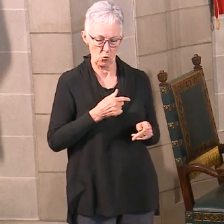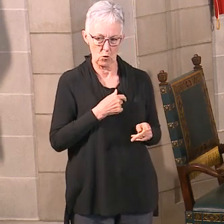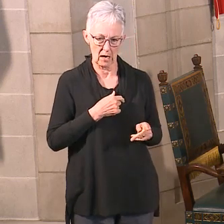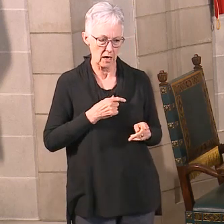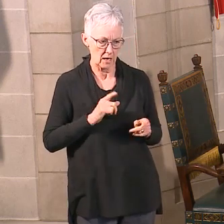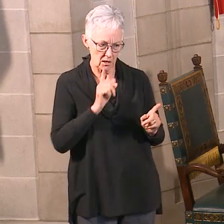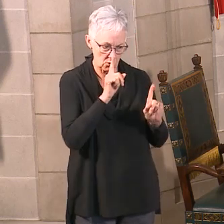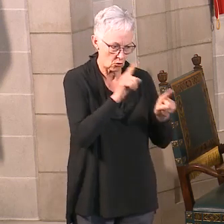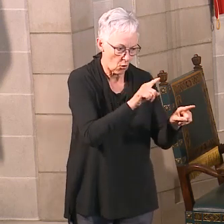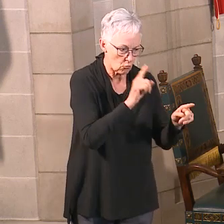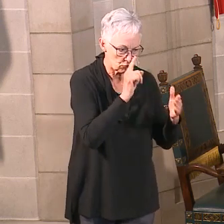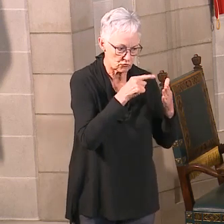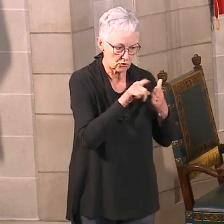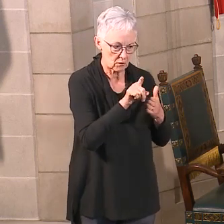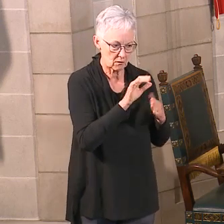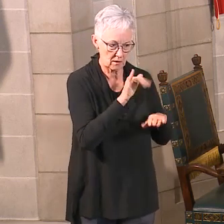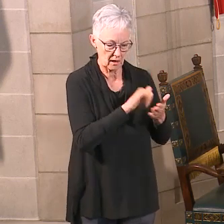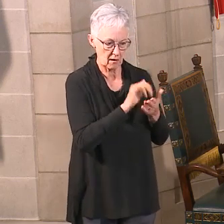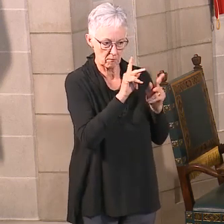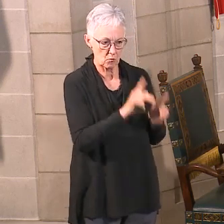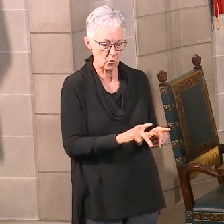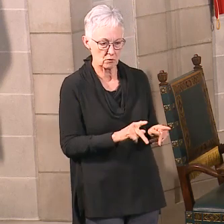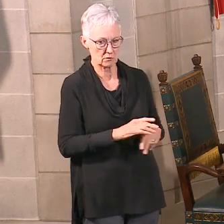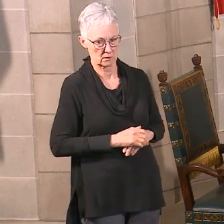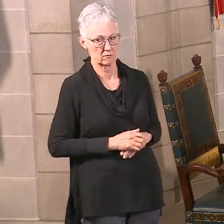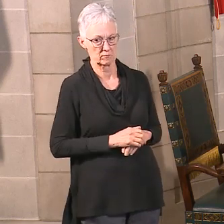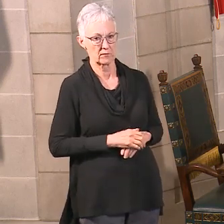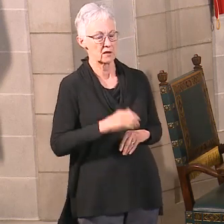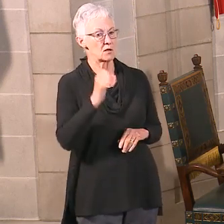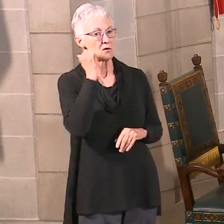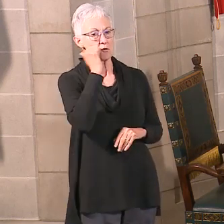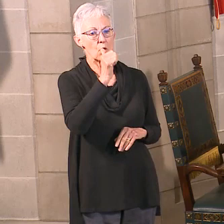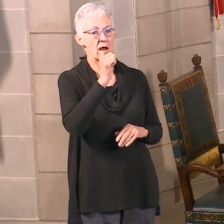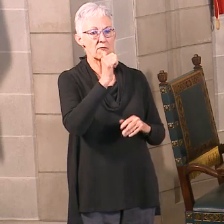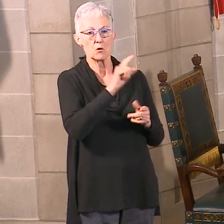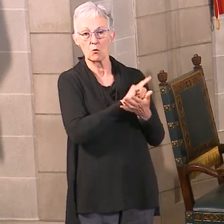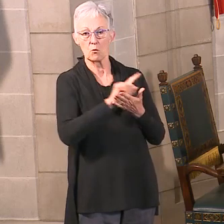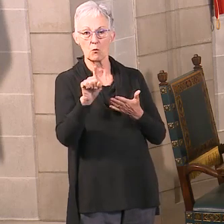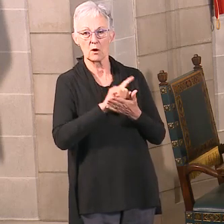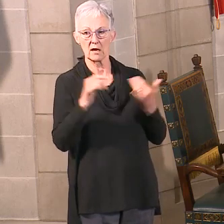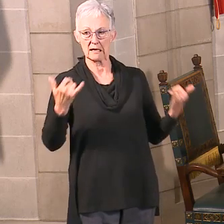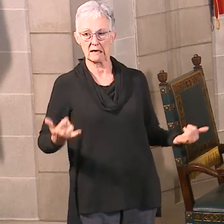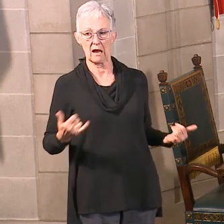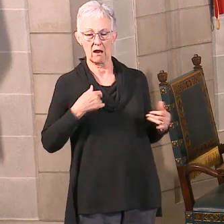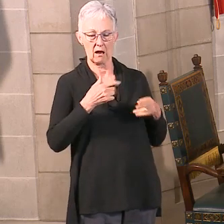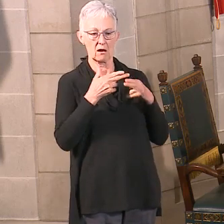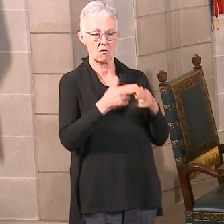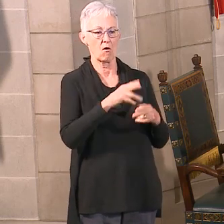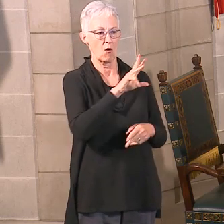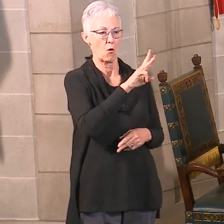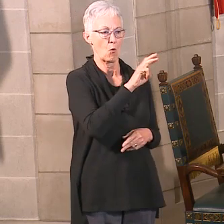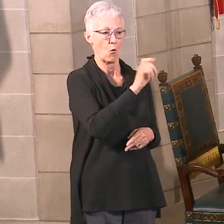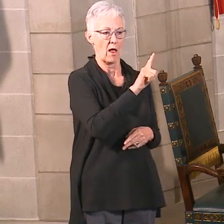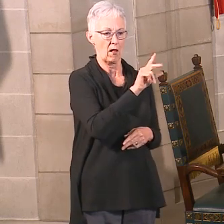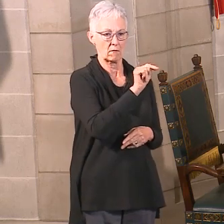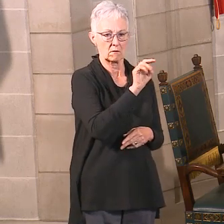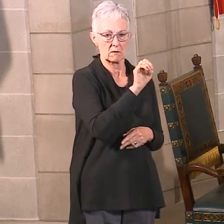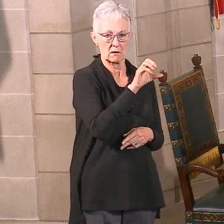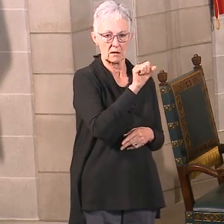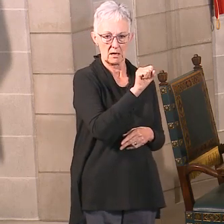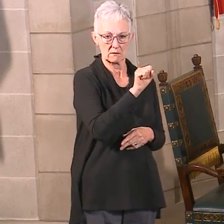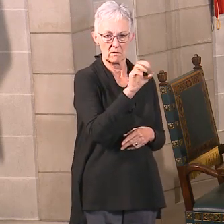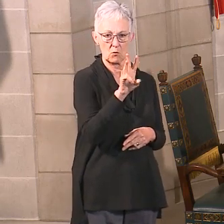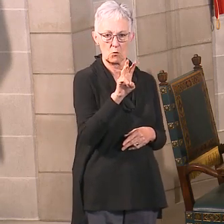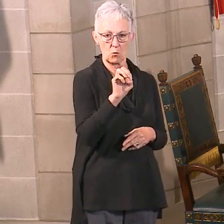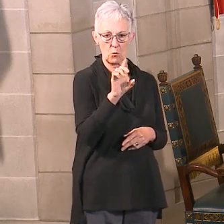check-ins on mental health. So we'll have a Wellness Wednesday. So take responsibility. And no, Wellness Wednesday. And on Fridays,